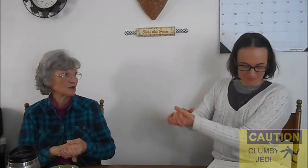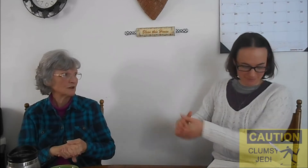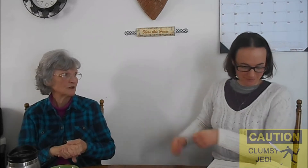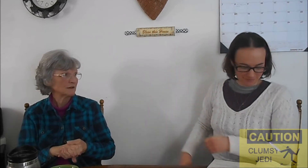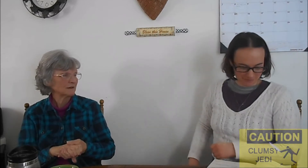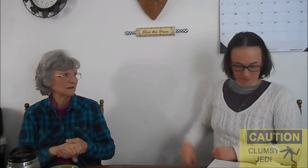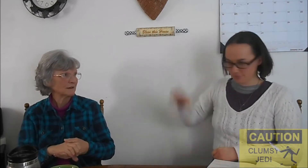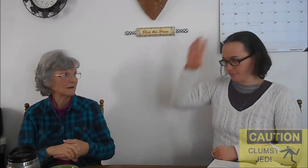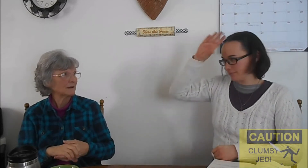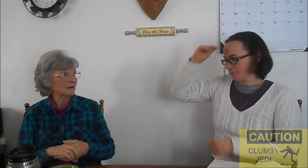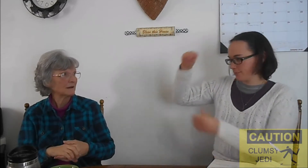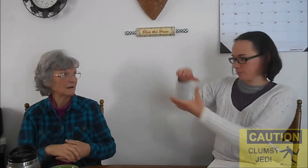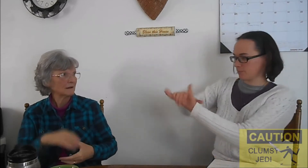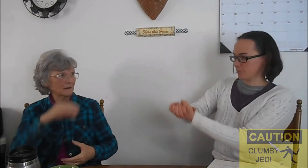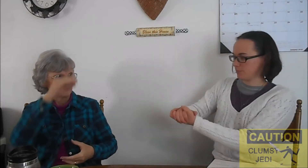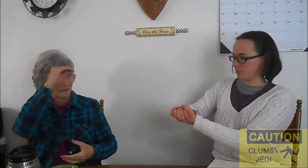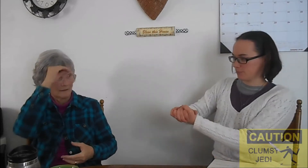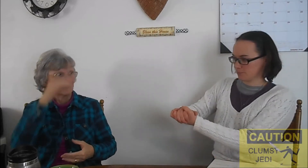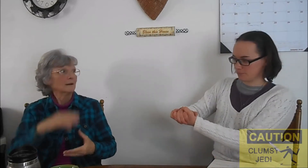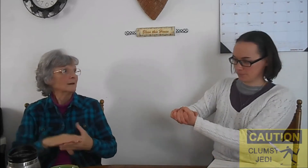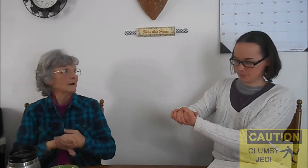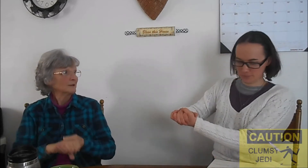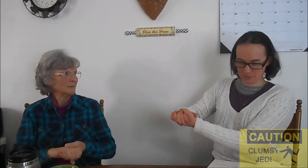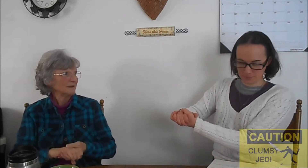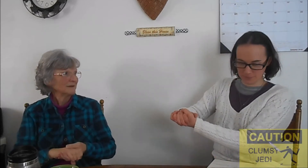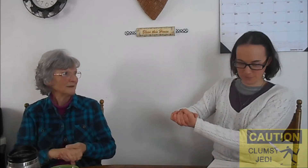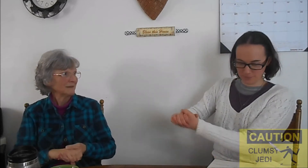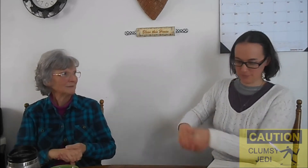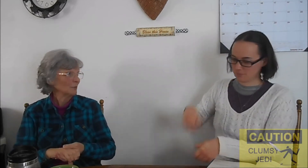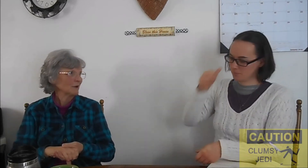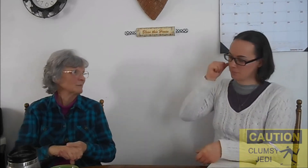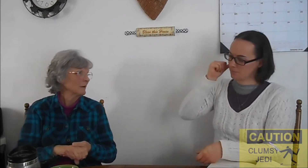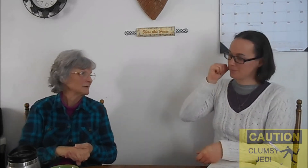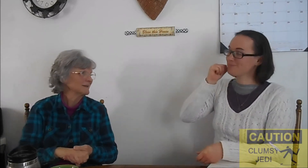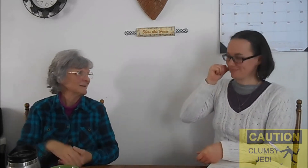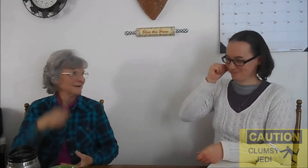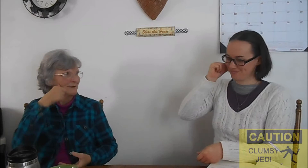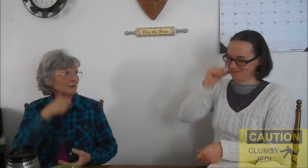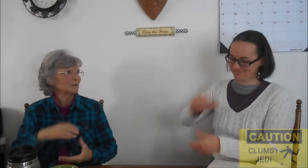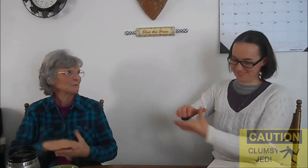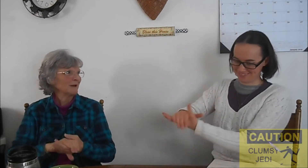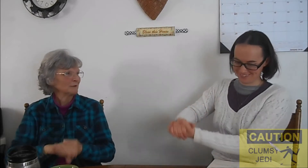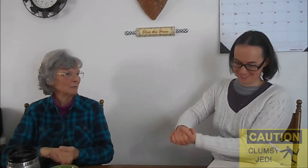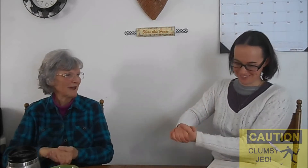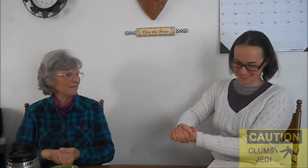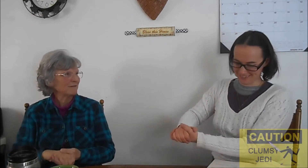boy, spouse, girl, spouse, wife, wife,